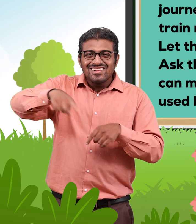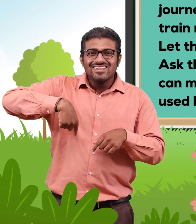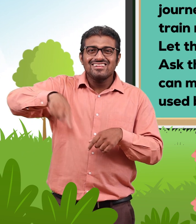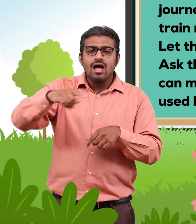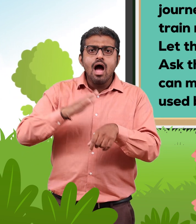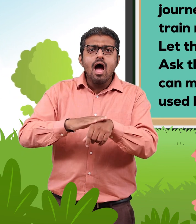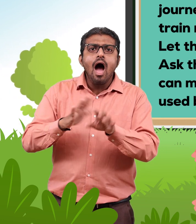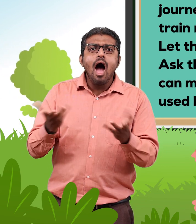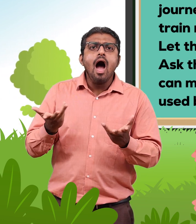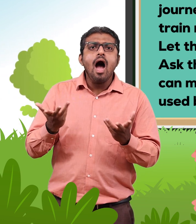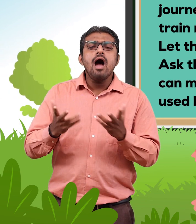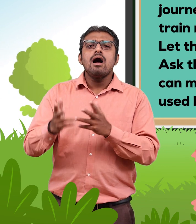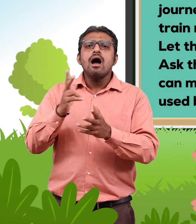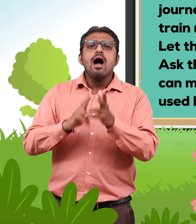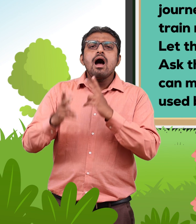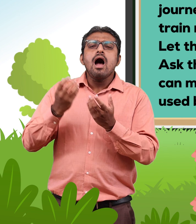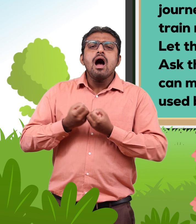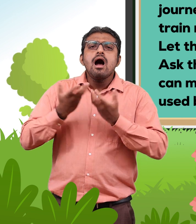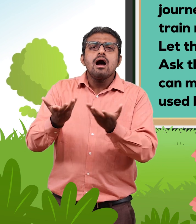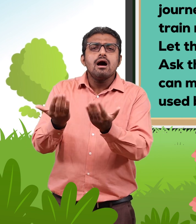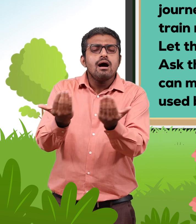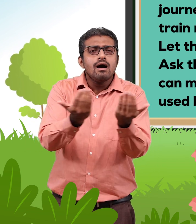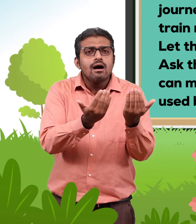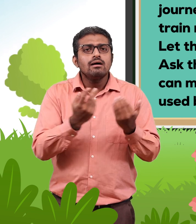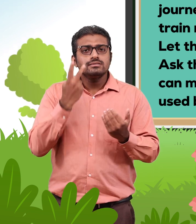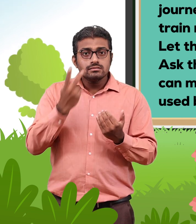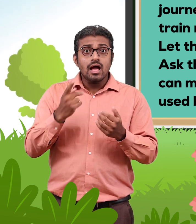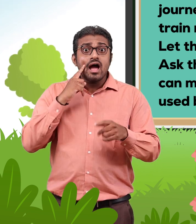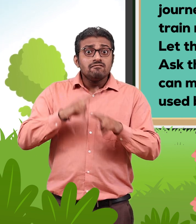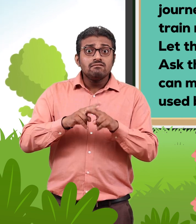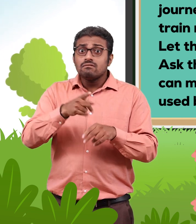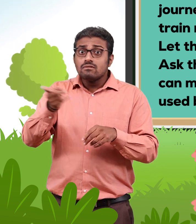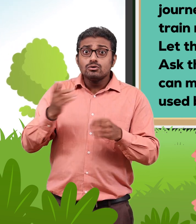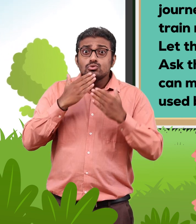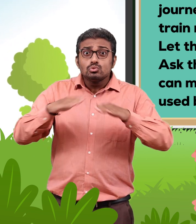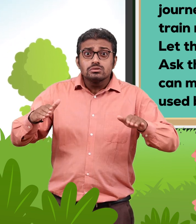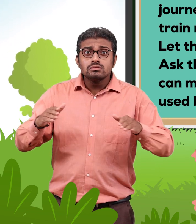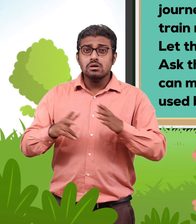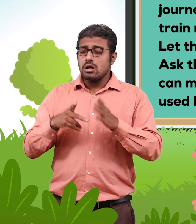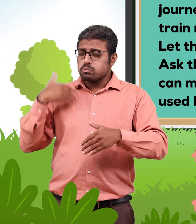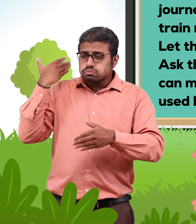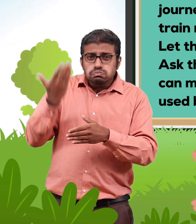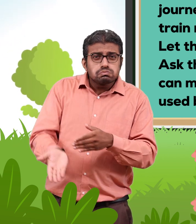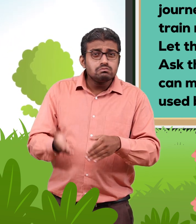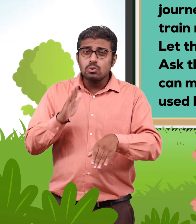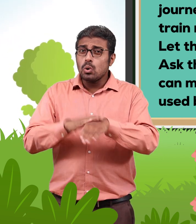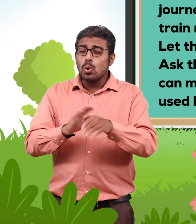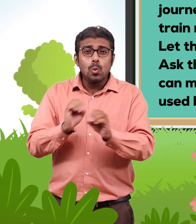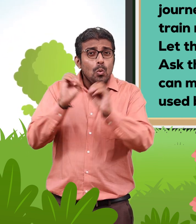of their train journey. Children who have never travelled by train may ask questions about the journey.